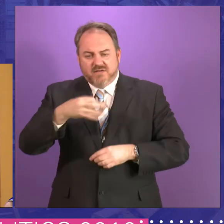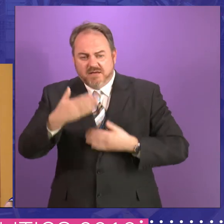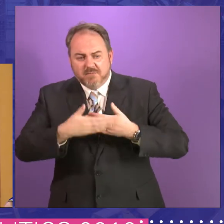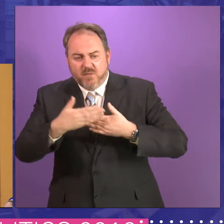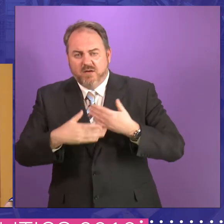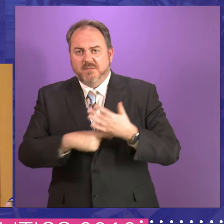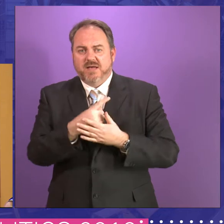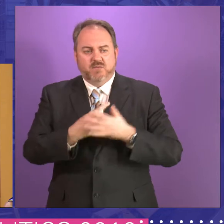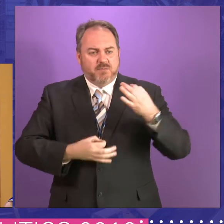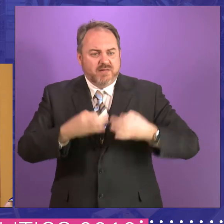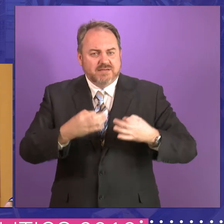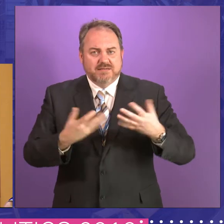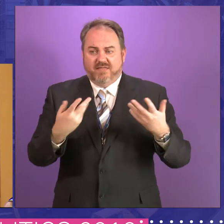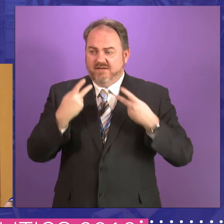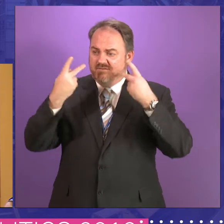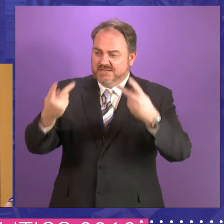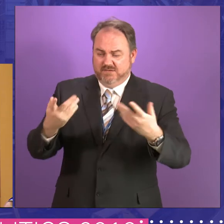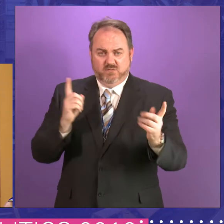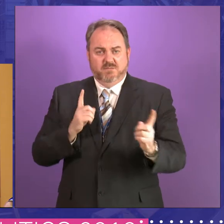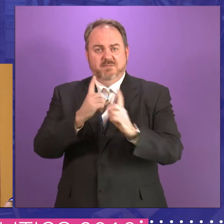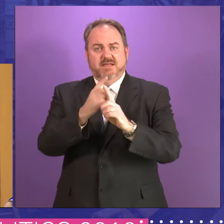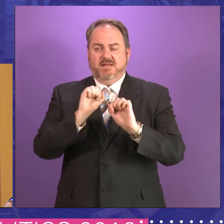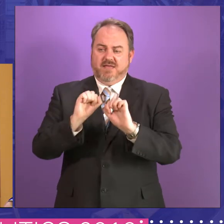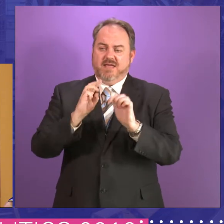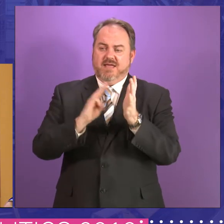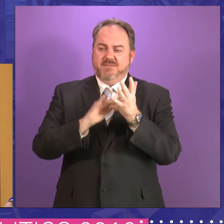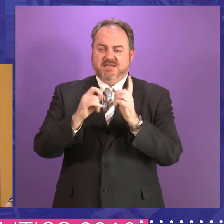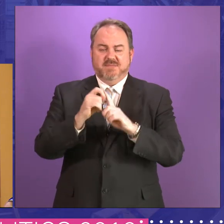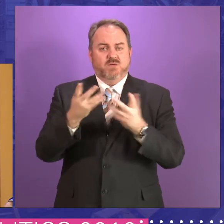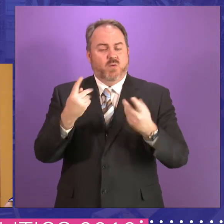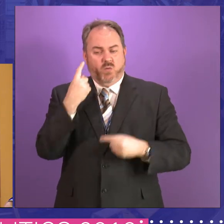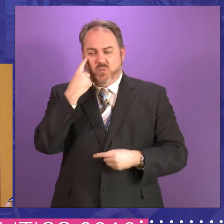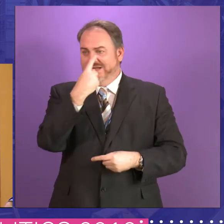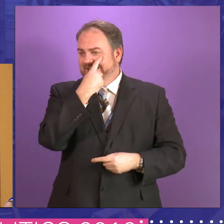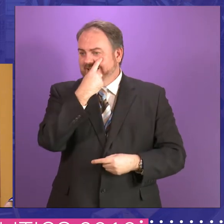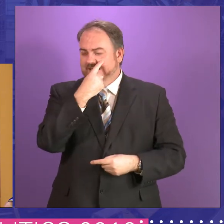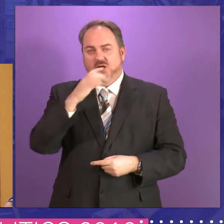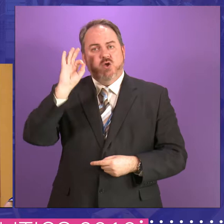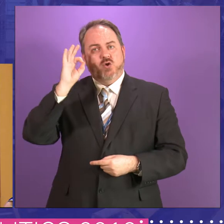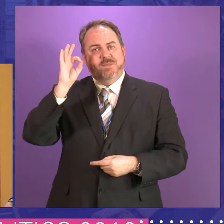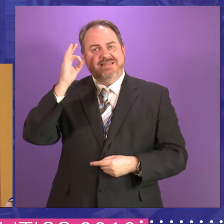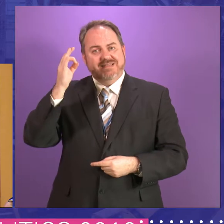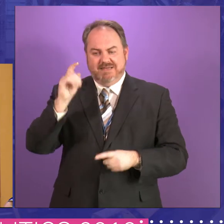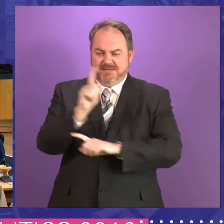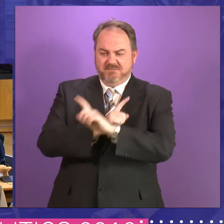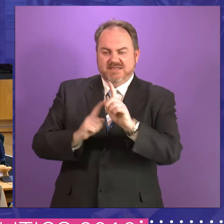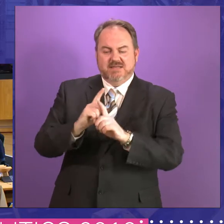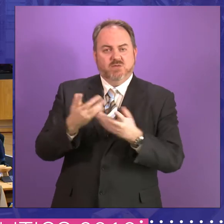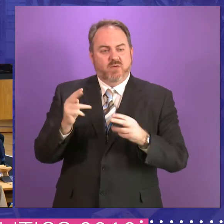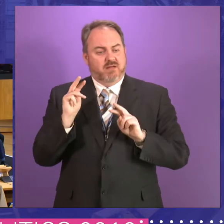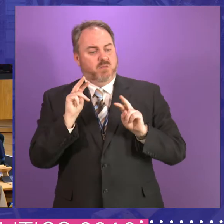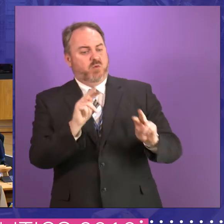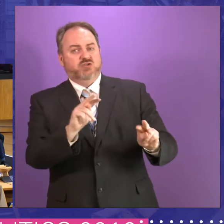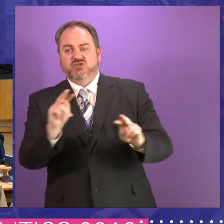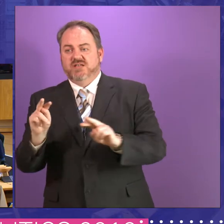whether they came as visitors to visit MSPs, whether they came as witnesses to committees, you know, whether they came as spectators